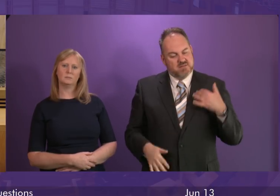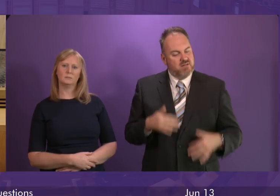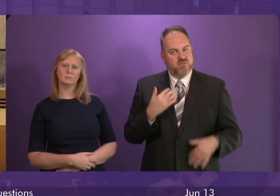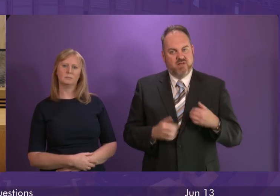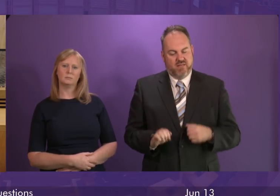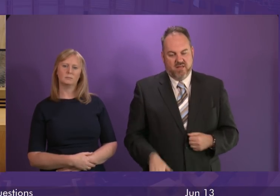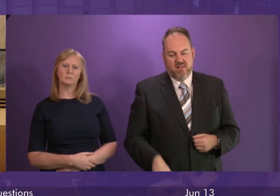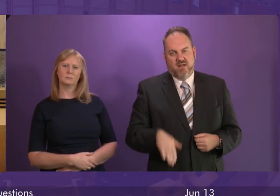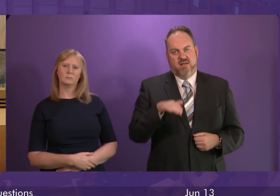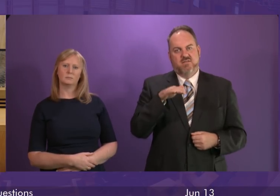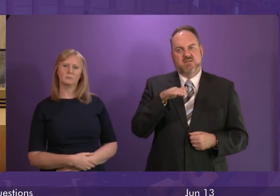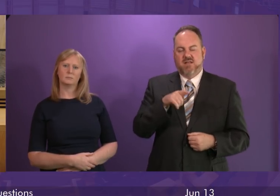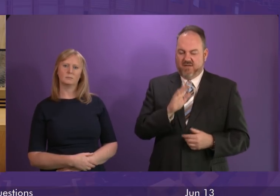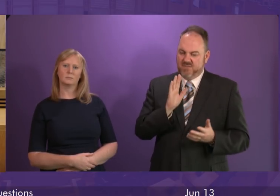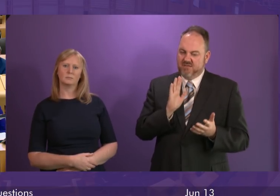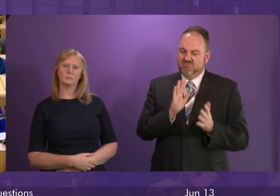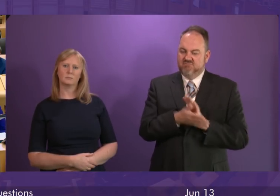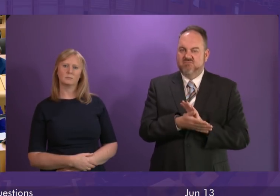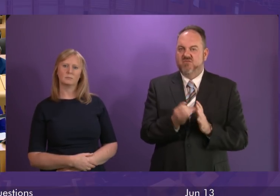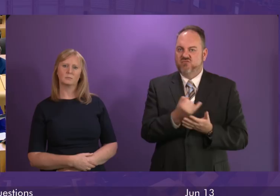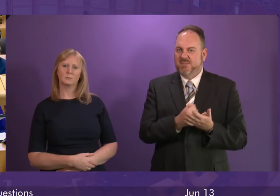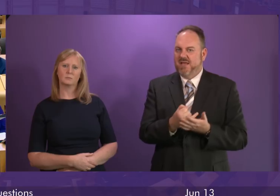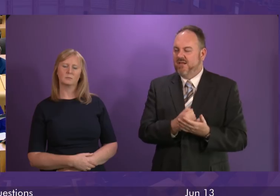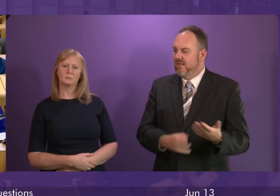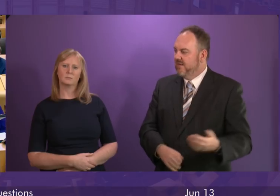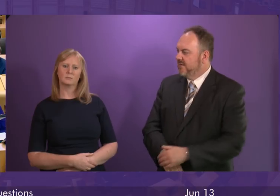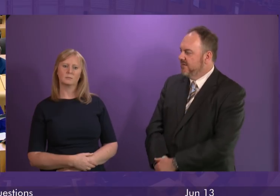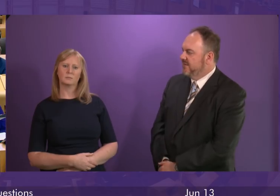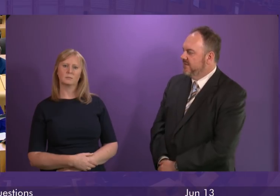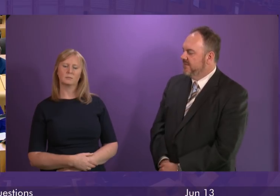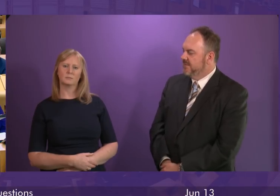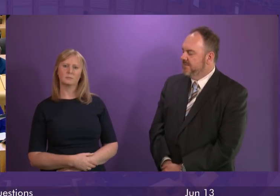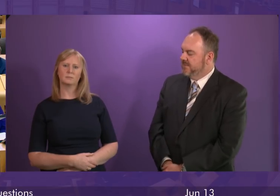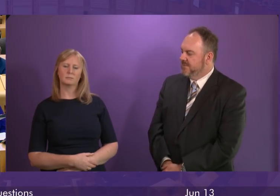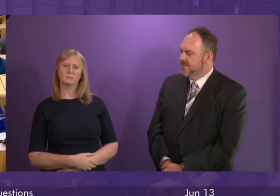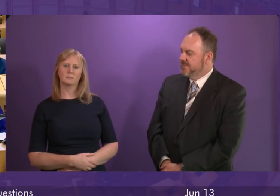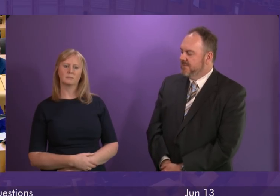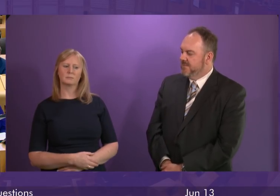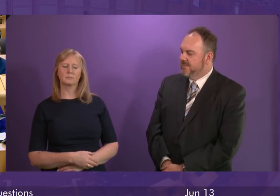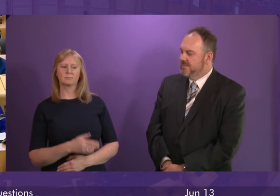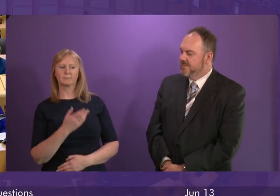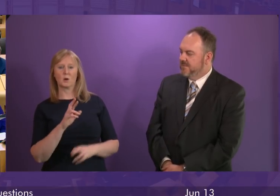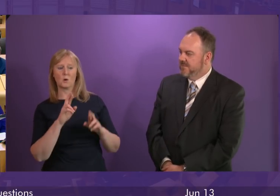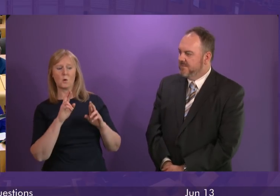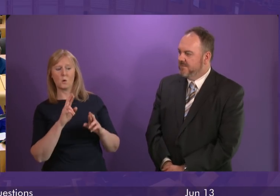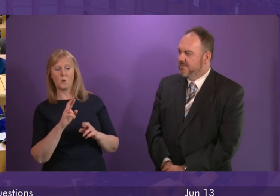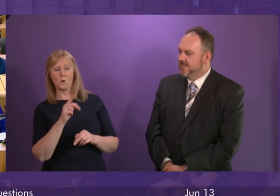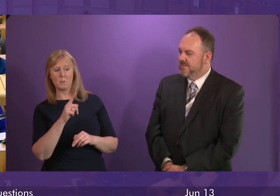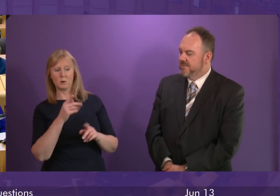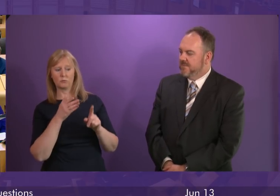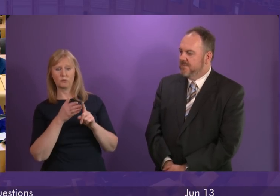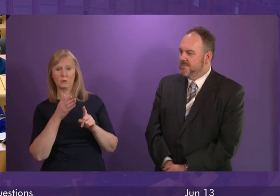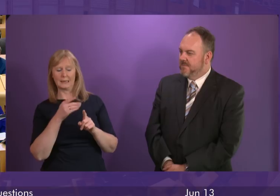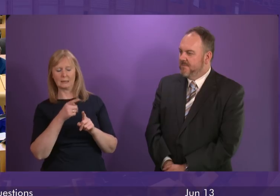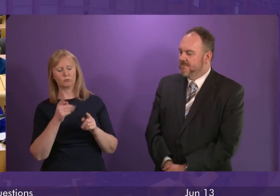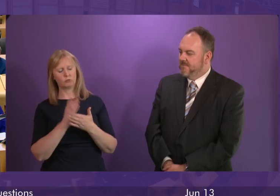lives have had their trust betrayed? First Minister. Well, I hope Joanne Lamont will recognise this